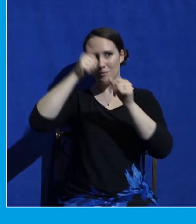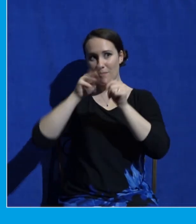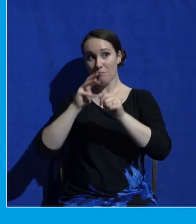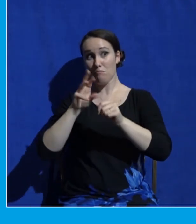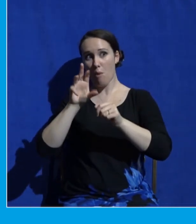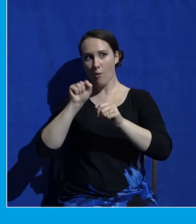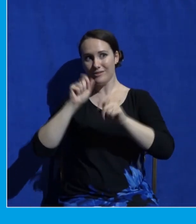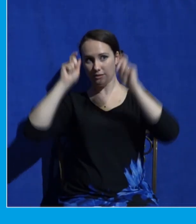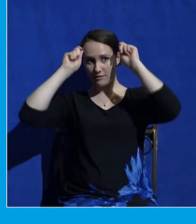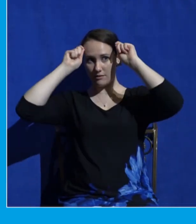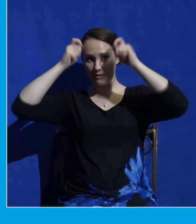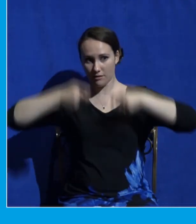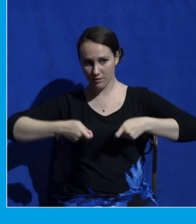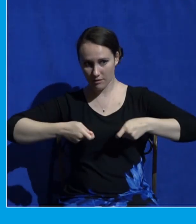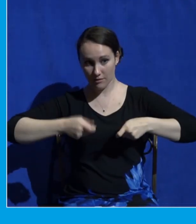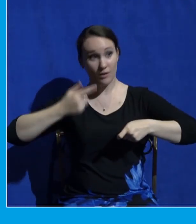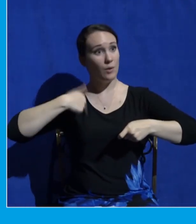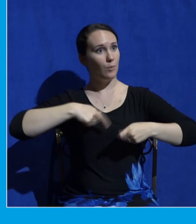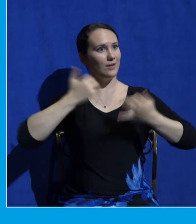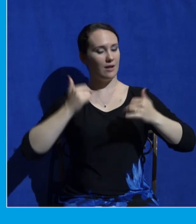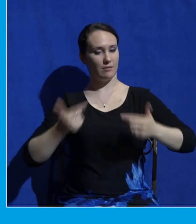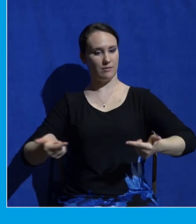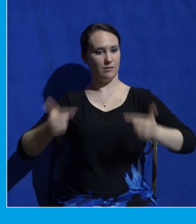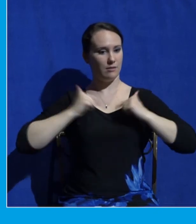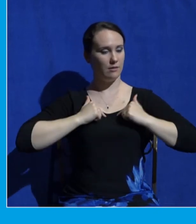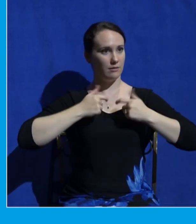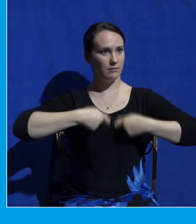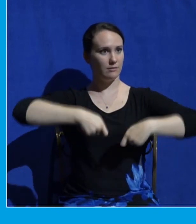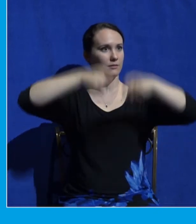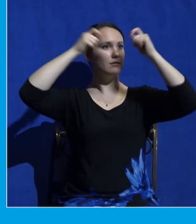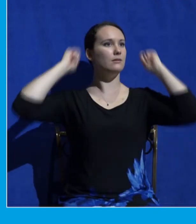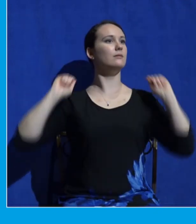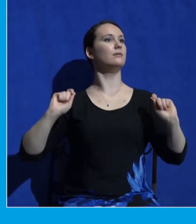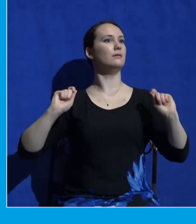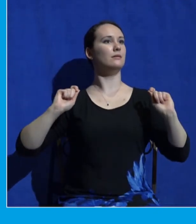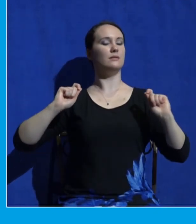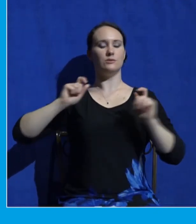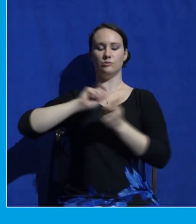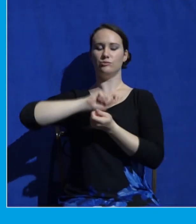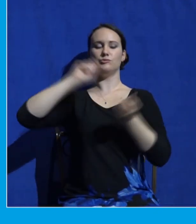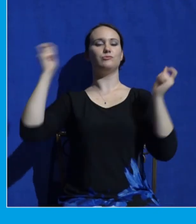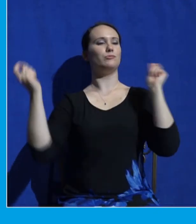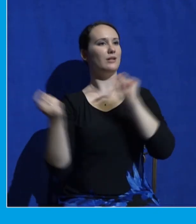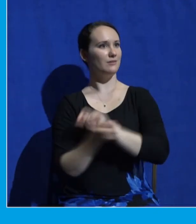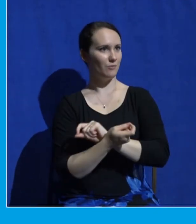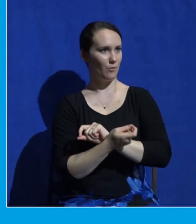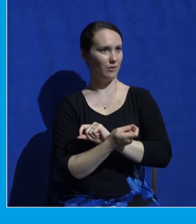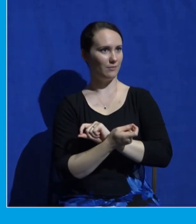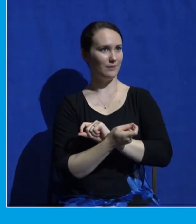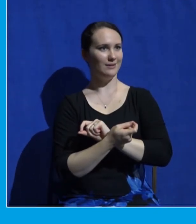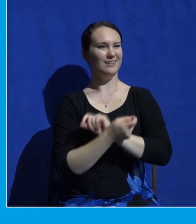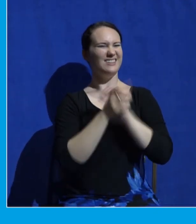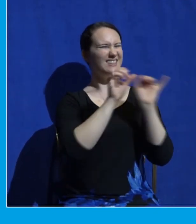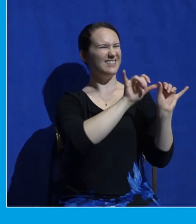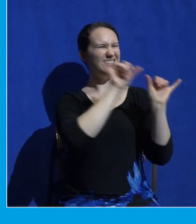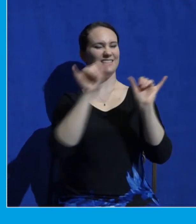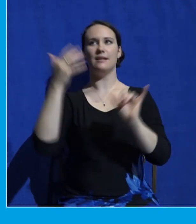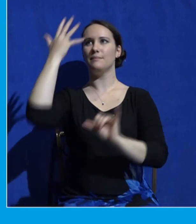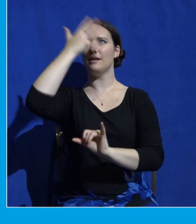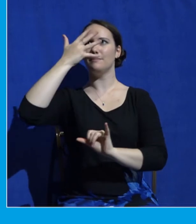of the Lord are being transformed into the same image from one